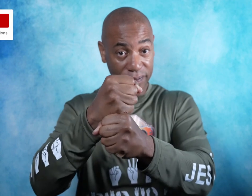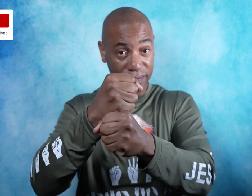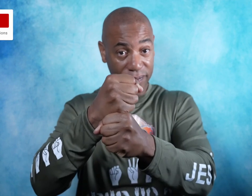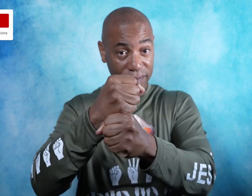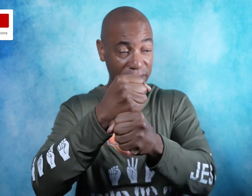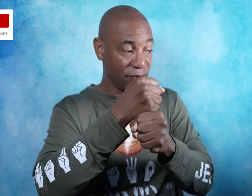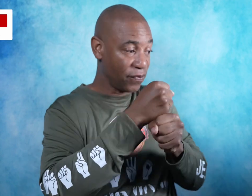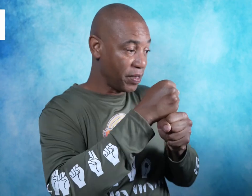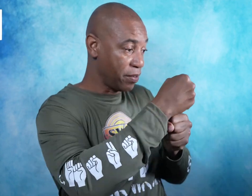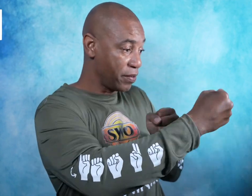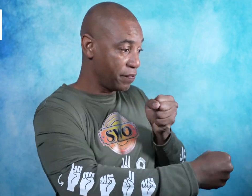From here.